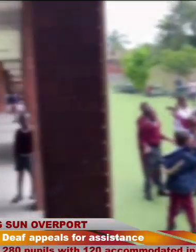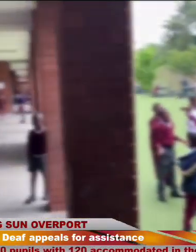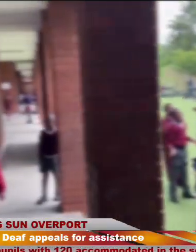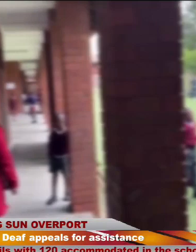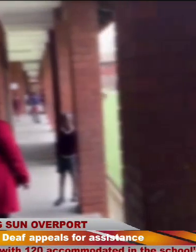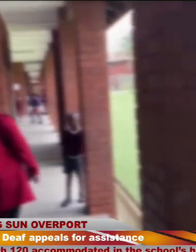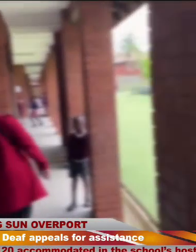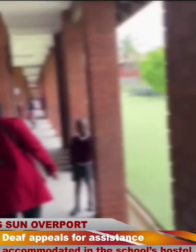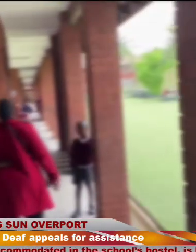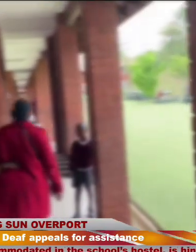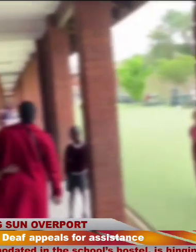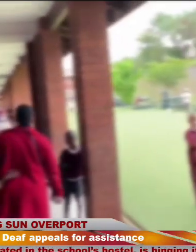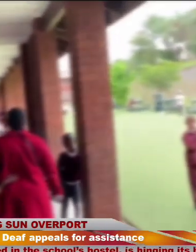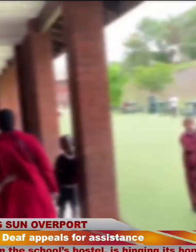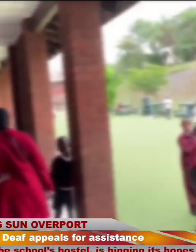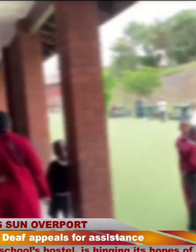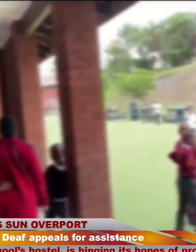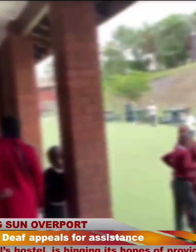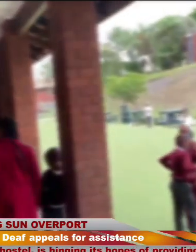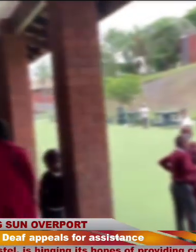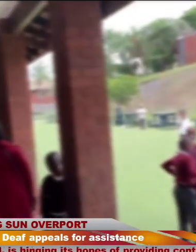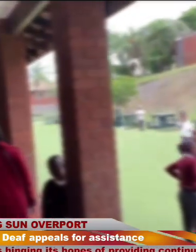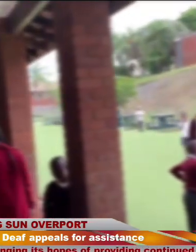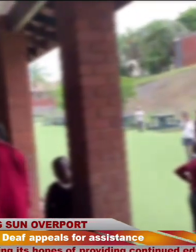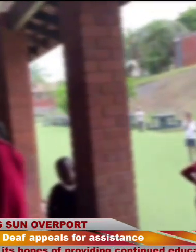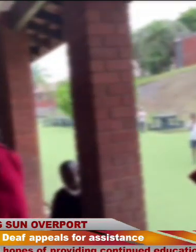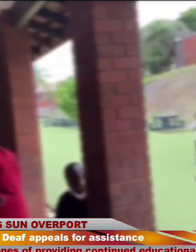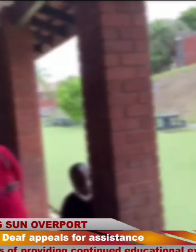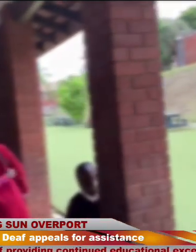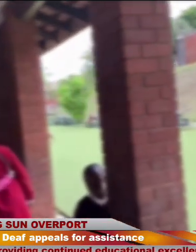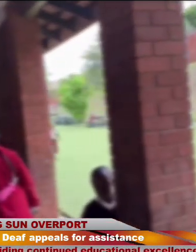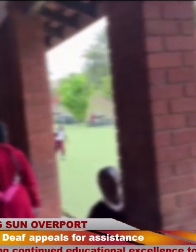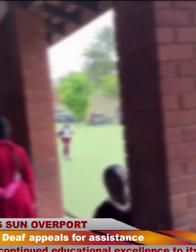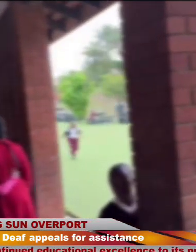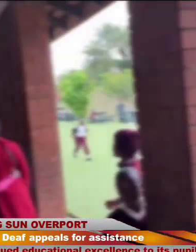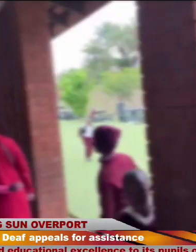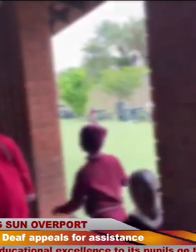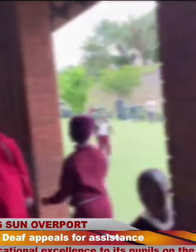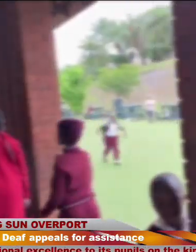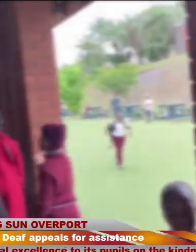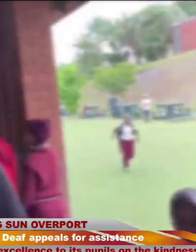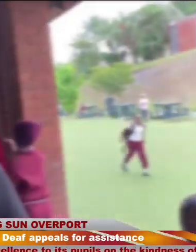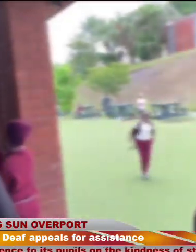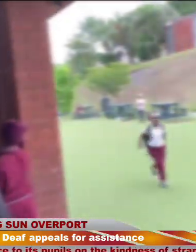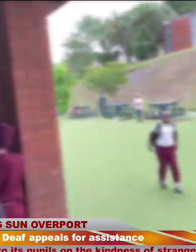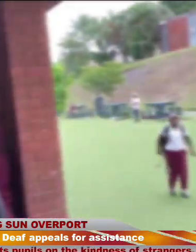accommodated in the school's hostel, is hinging its hopes of providing continued educational excellence to its pupils on the kindness of strangers.